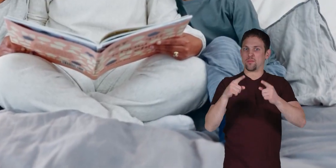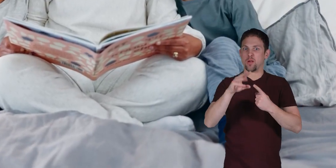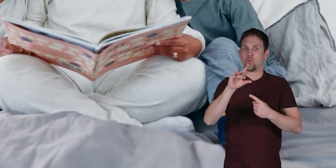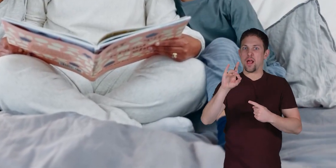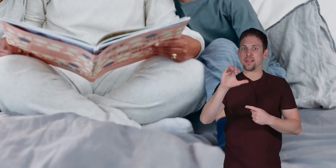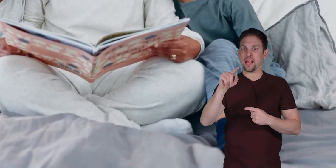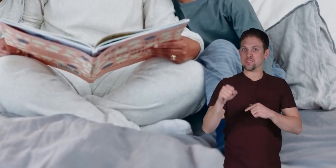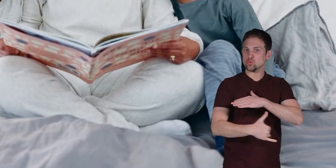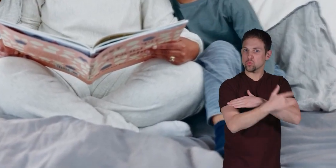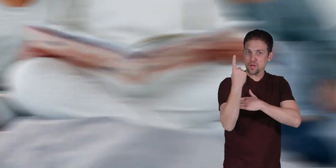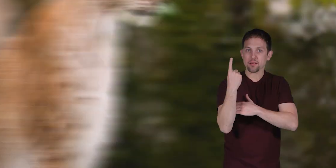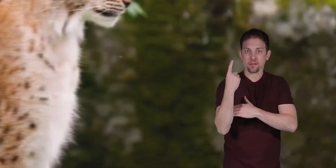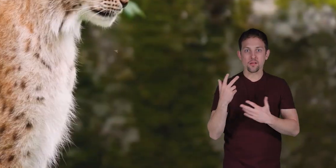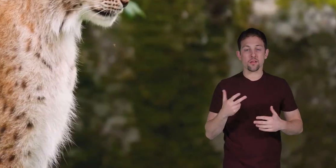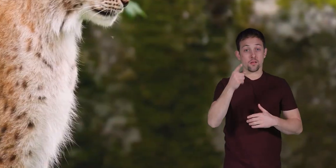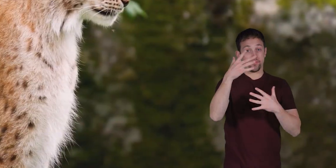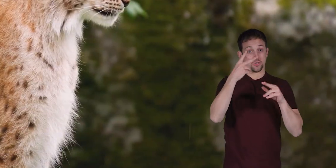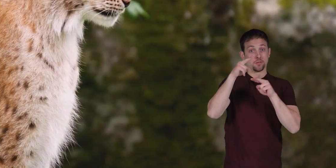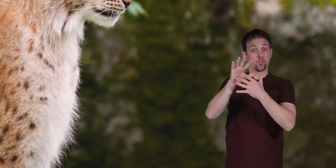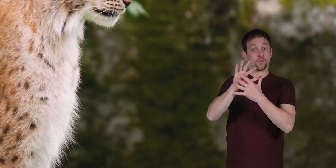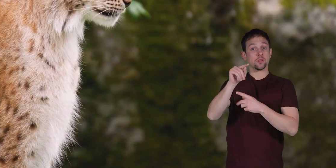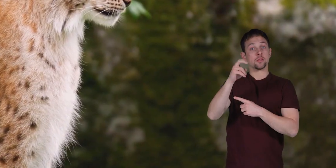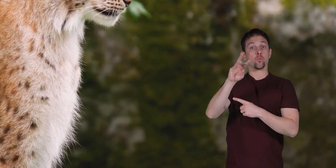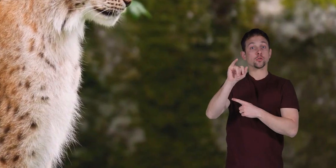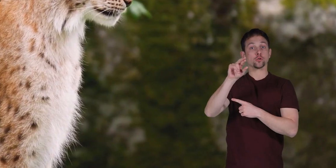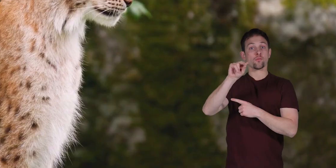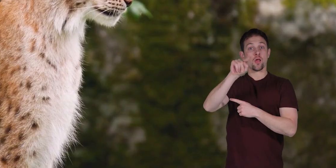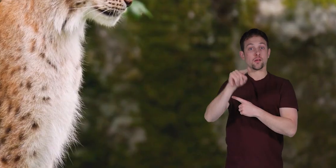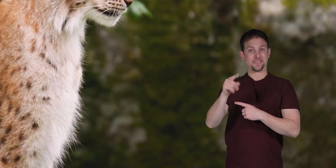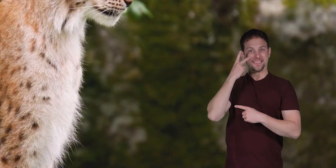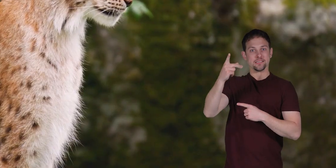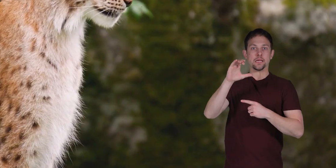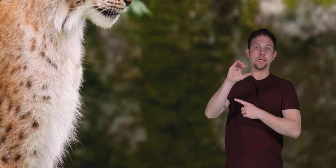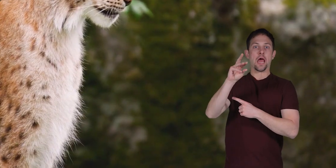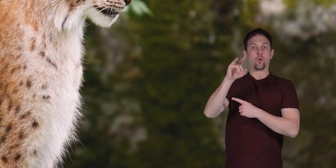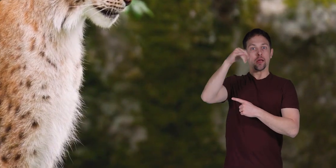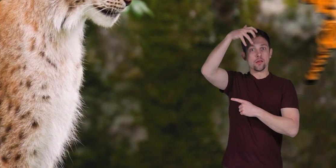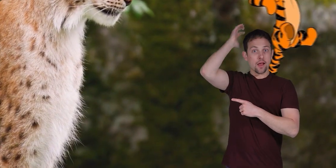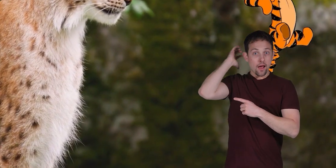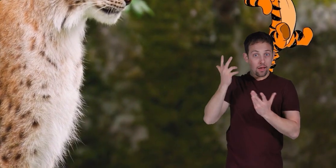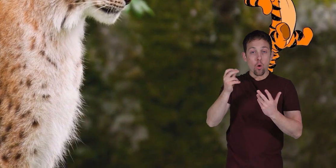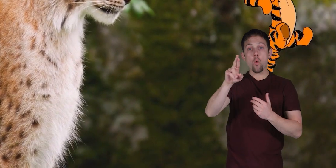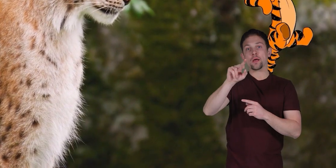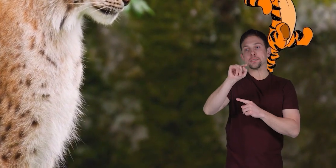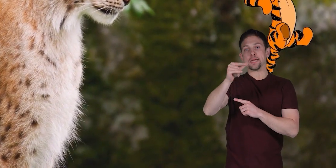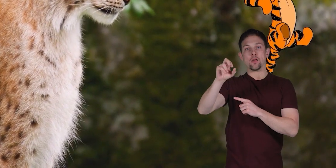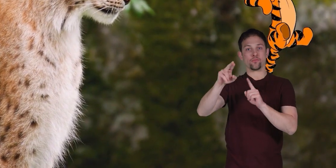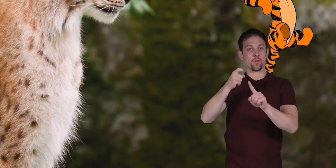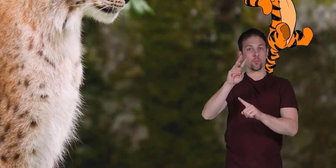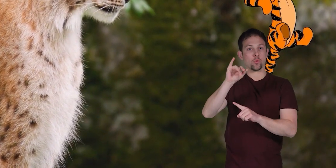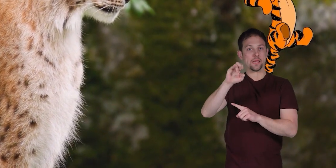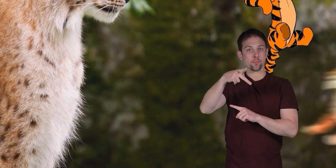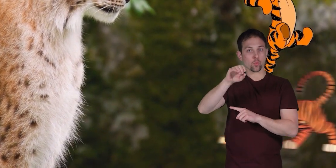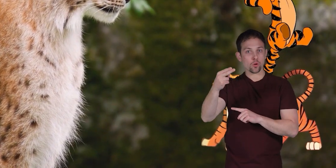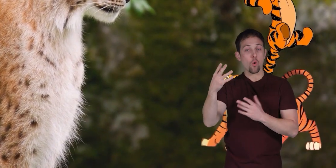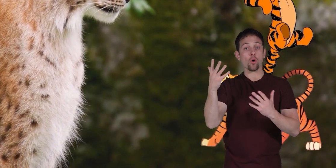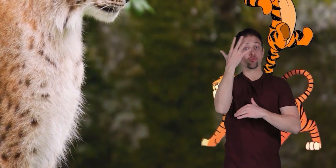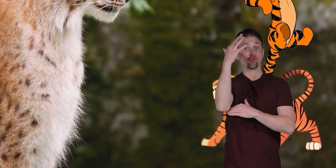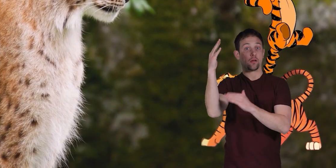wildcats today. Have you ever seen the cowardly lion from the Wizard of Oz? Or Tigger from Winnie the Pooh? Or Shere Khan